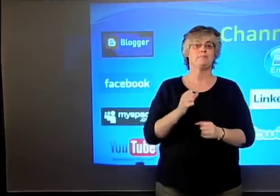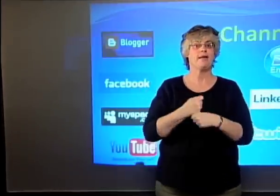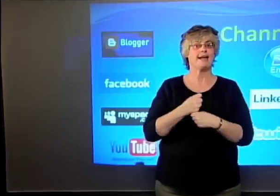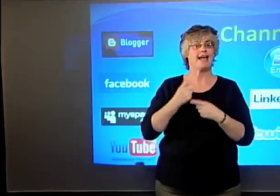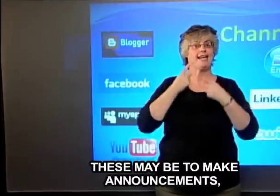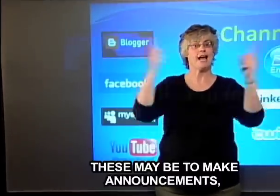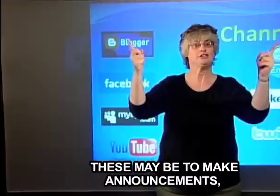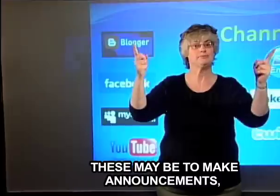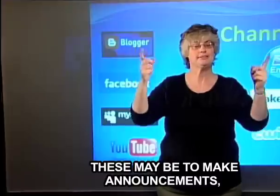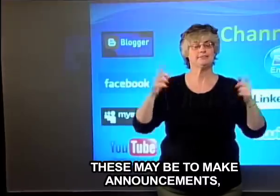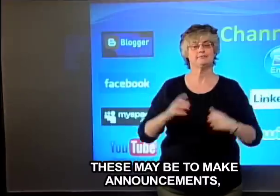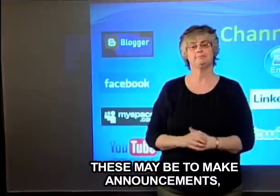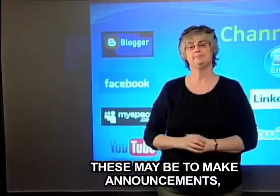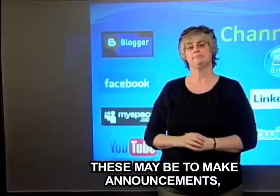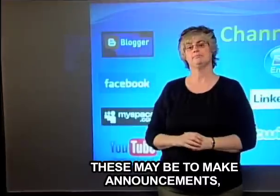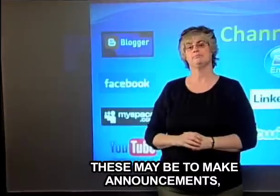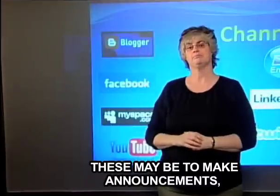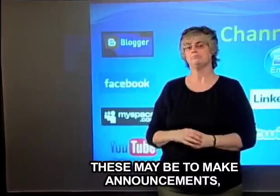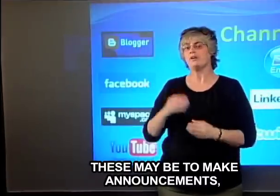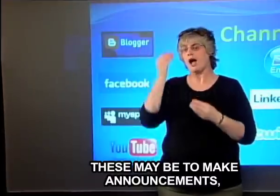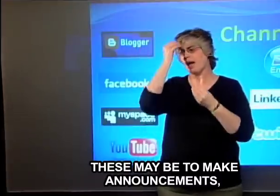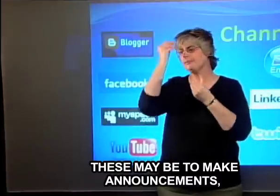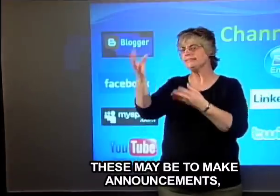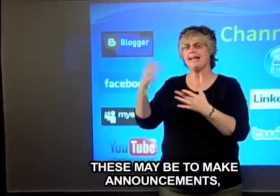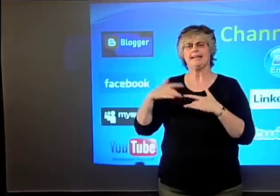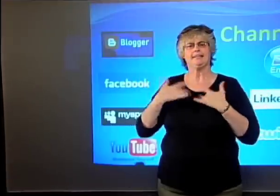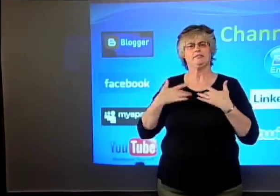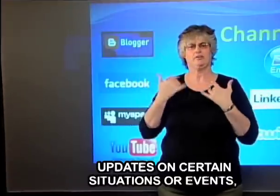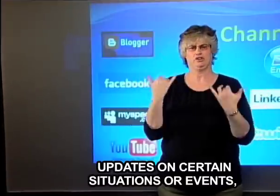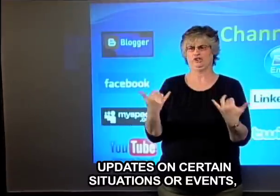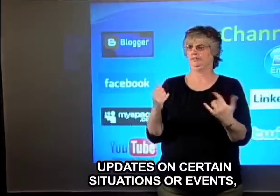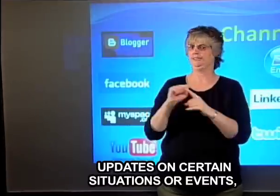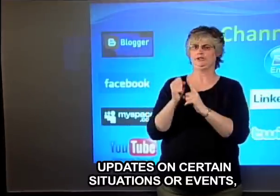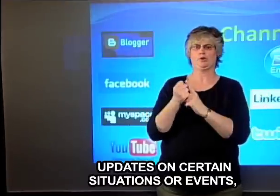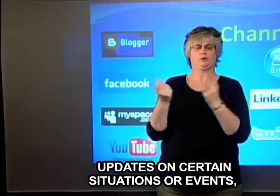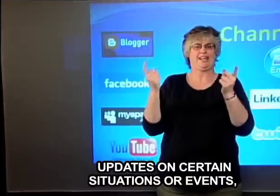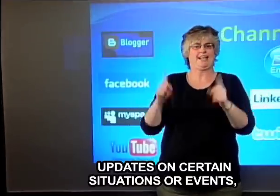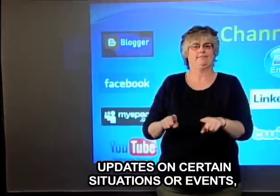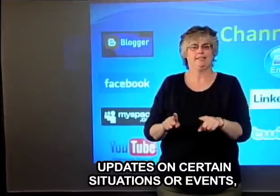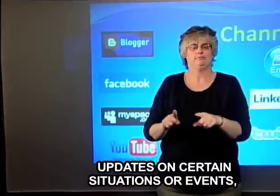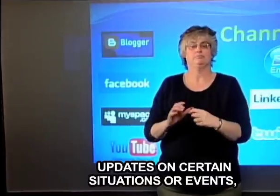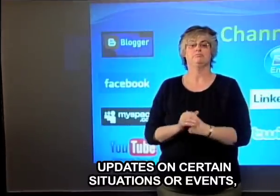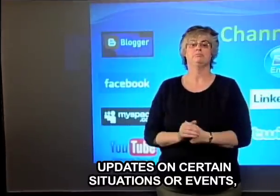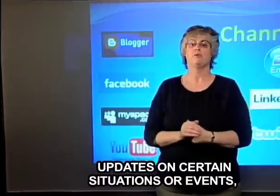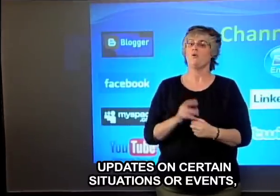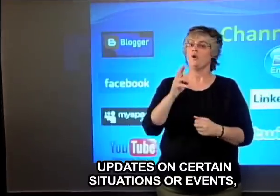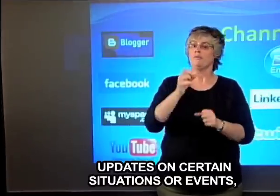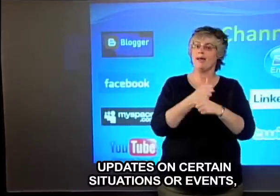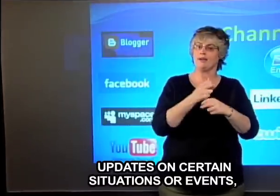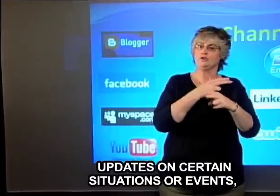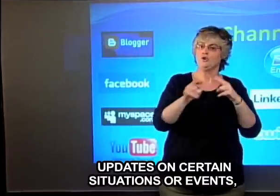These may be to make announcements, updates on certain situations or events,